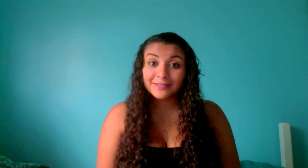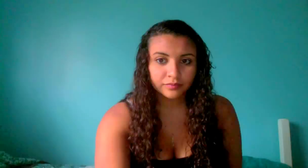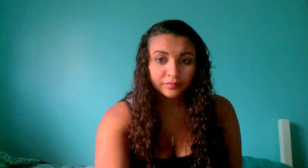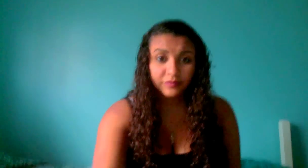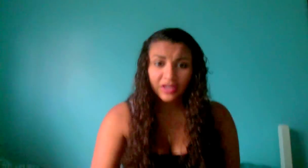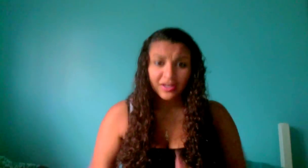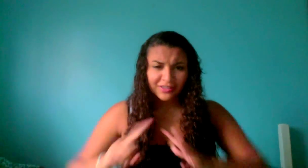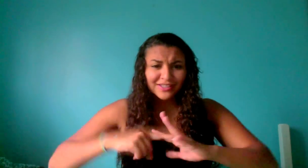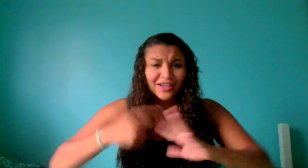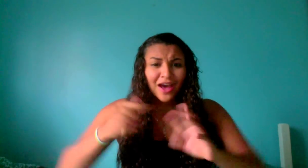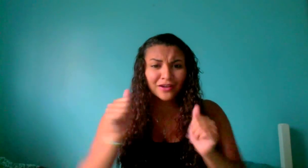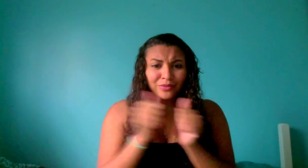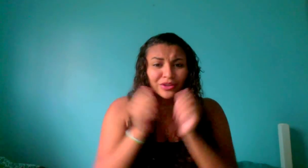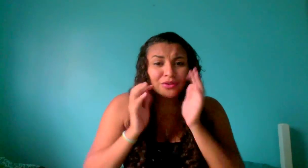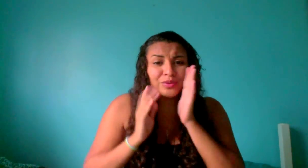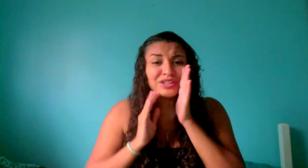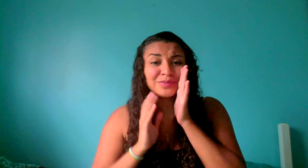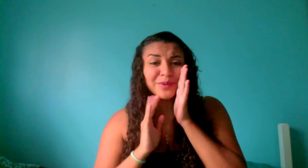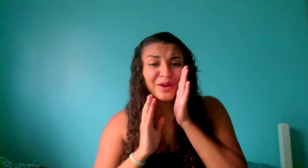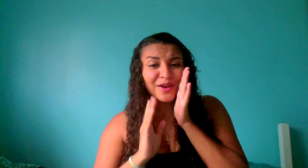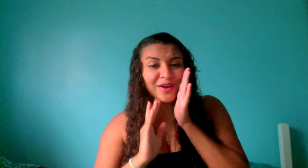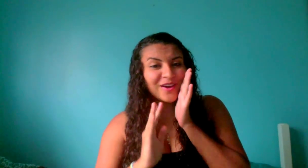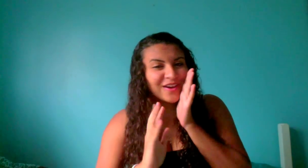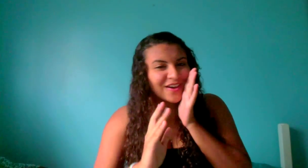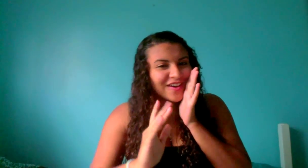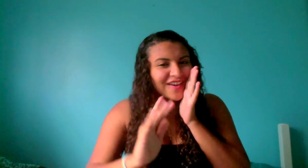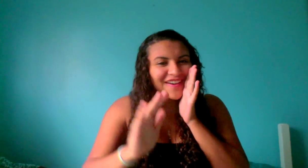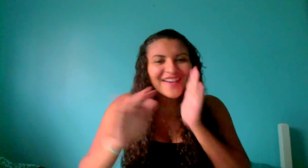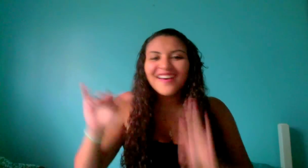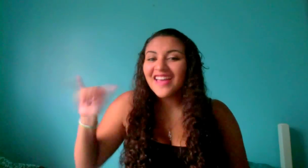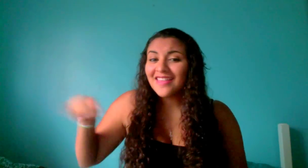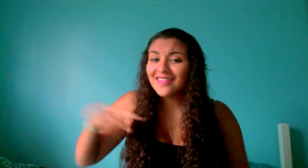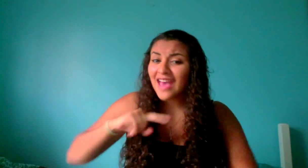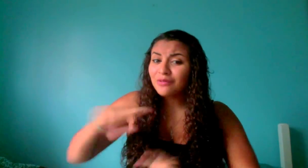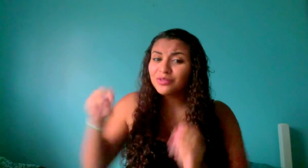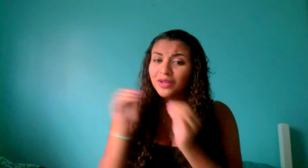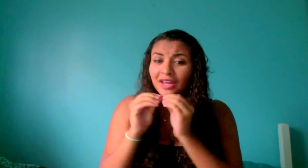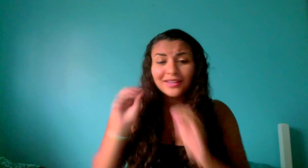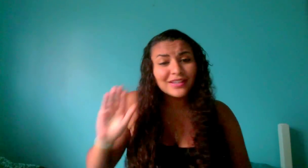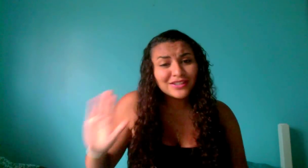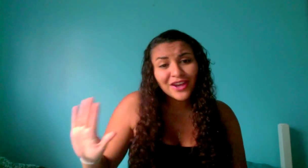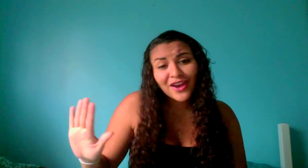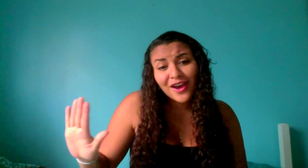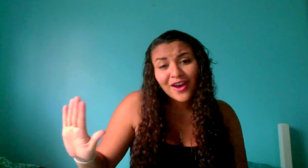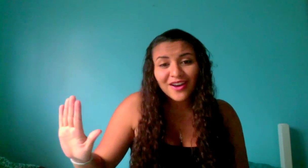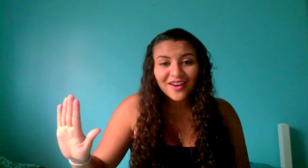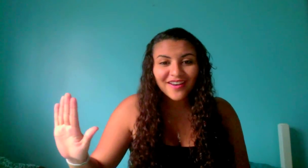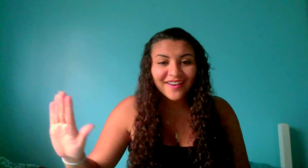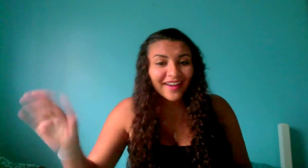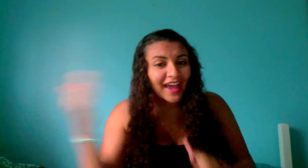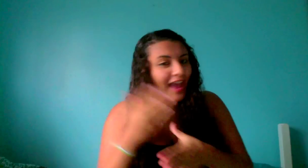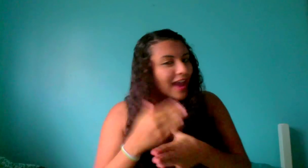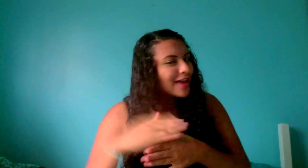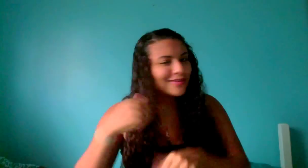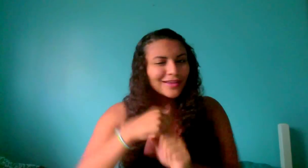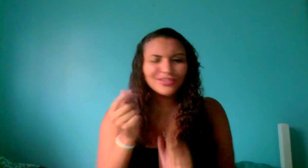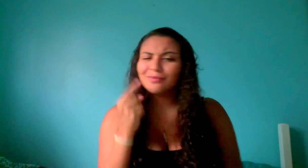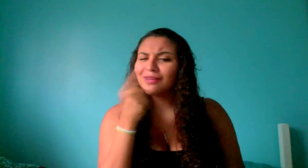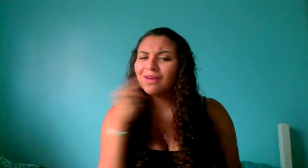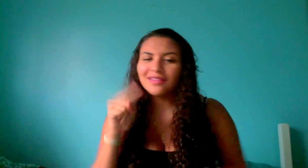it started with a whisper and that was when i kissed her and then she made my